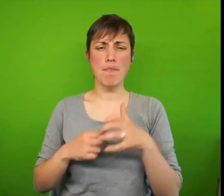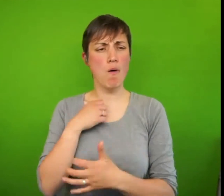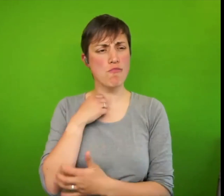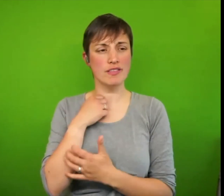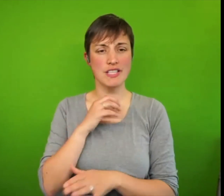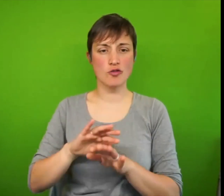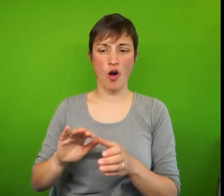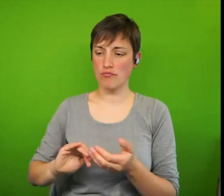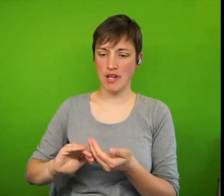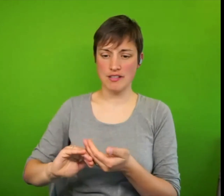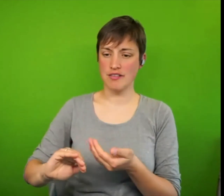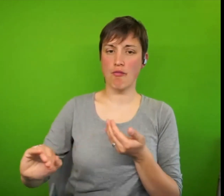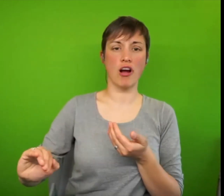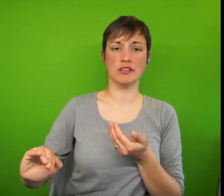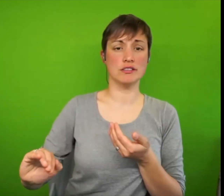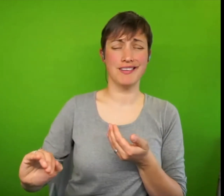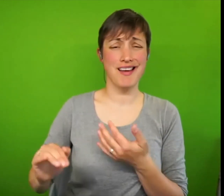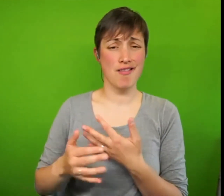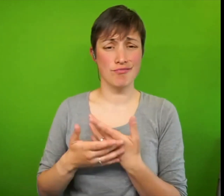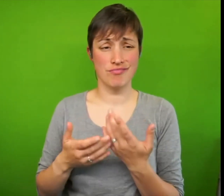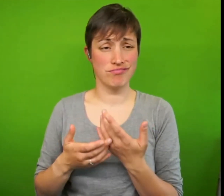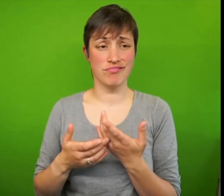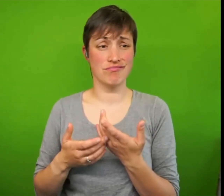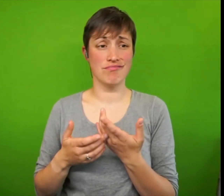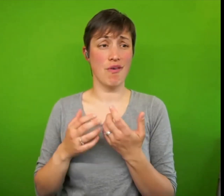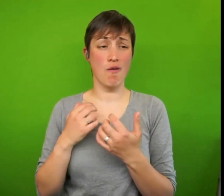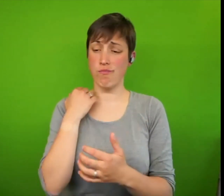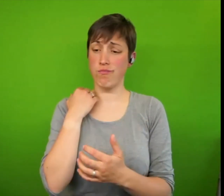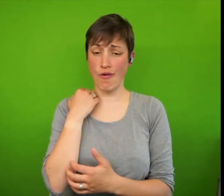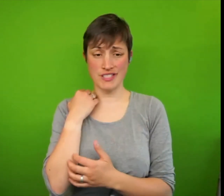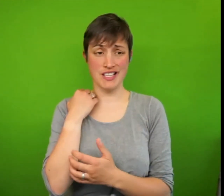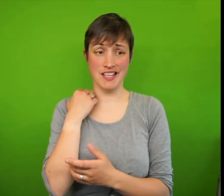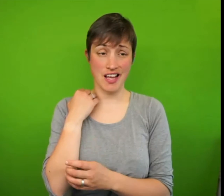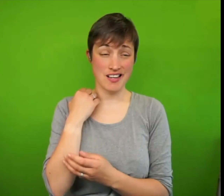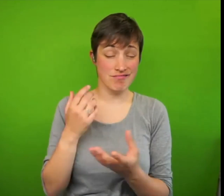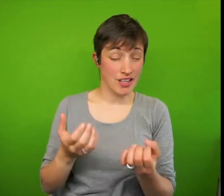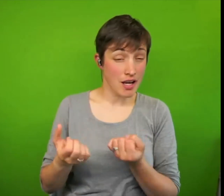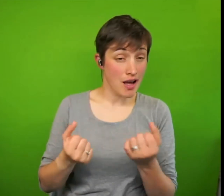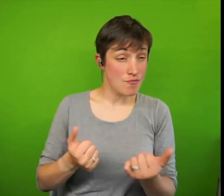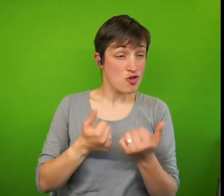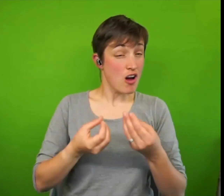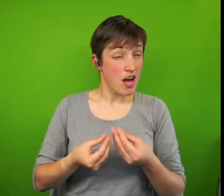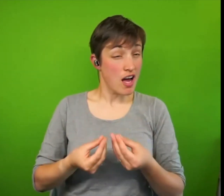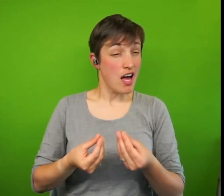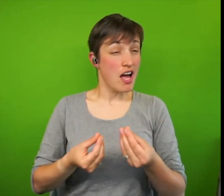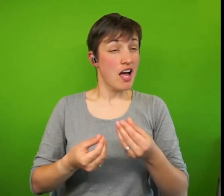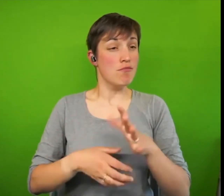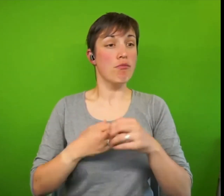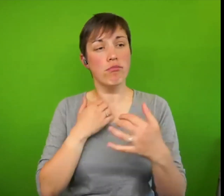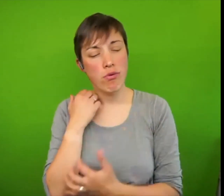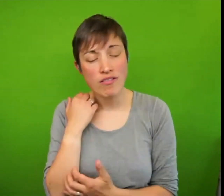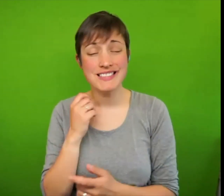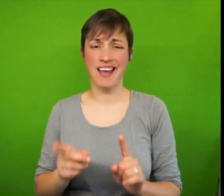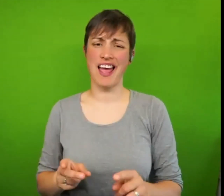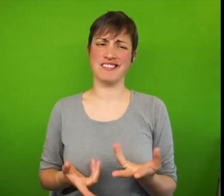Many people put in and out of poverty in any case, but even if they didn't, they are still ultimately human